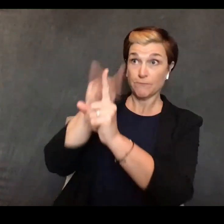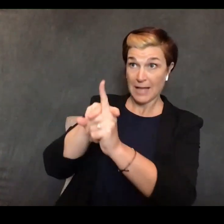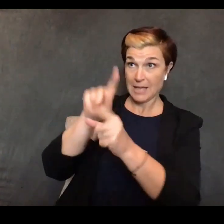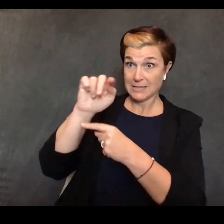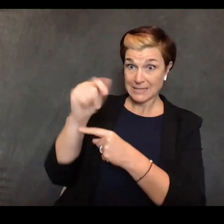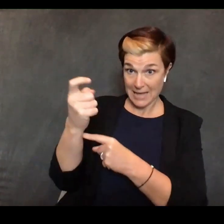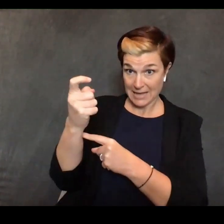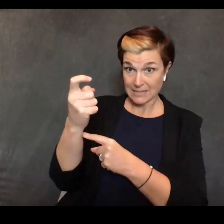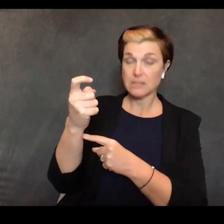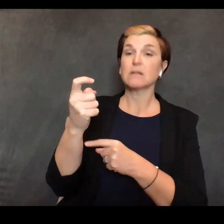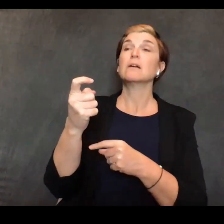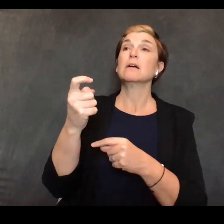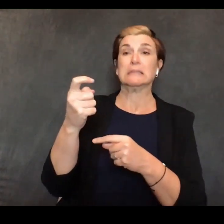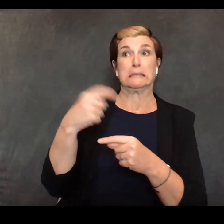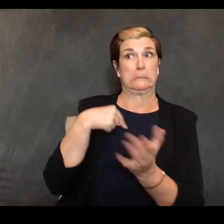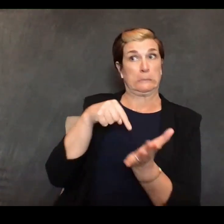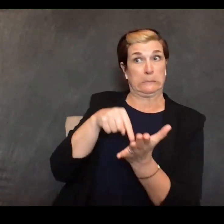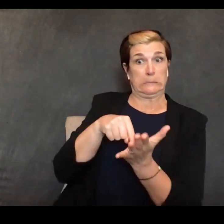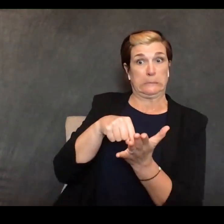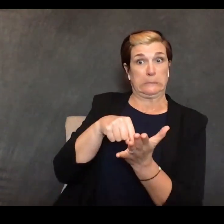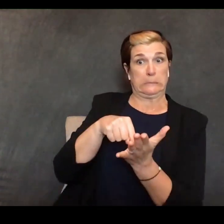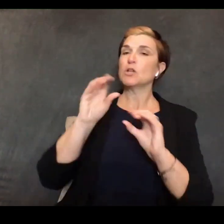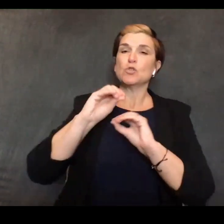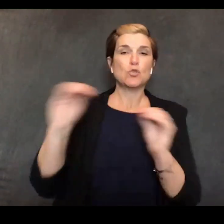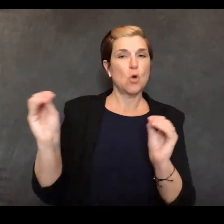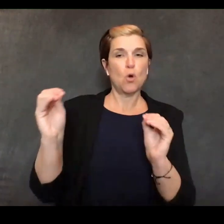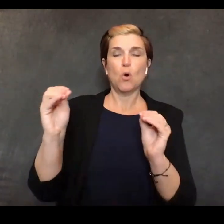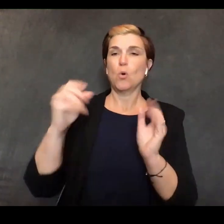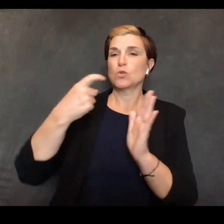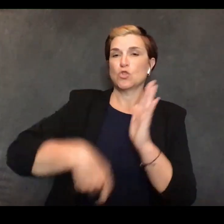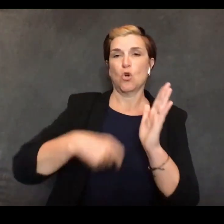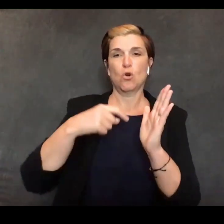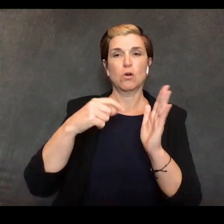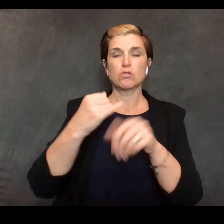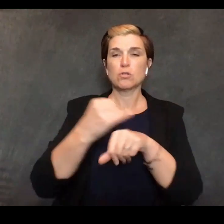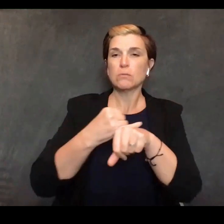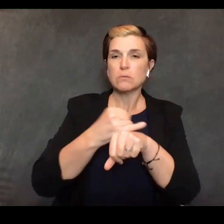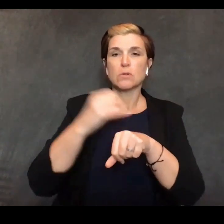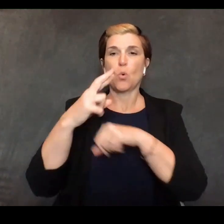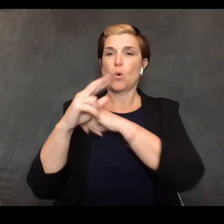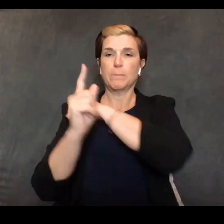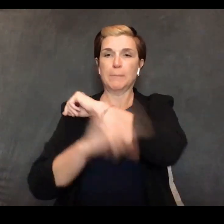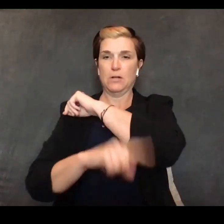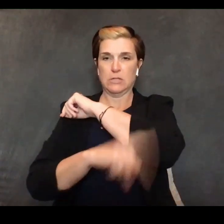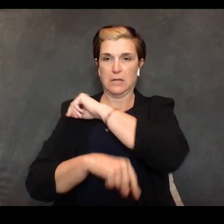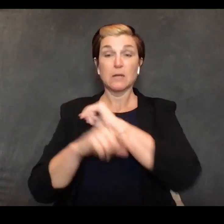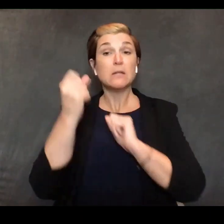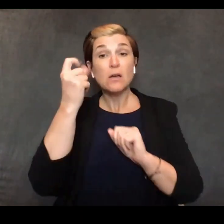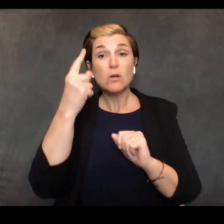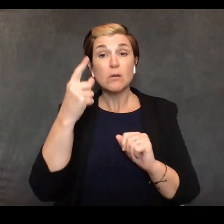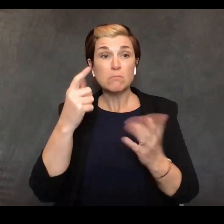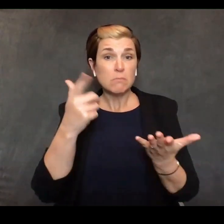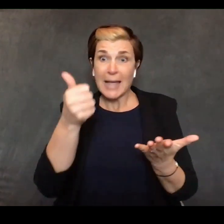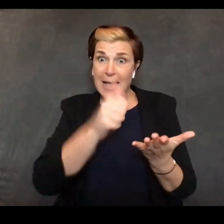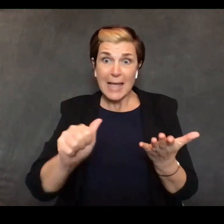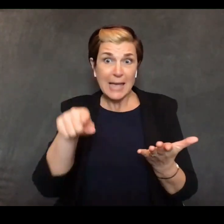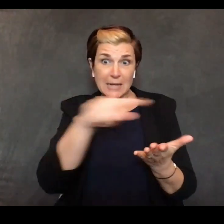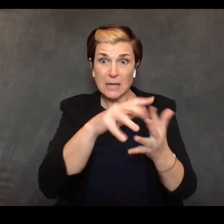charged interest in penalties now of course any american has the right to extend their taxes we're not taking that right but the president has